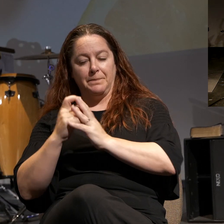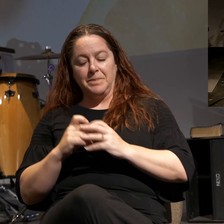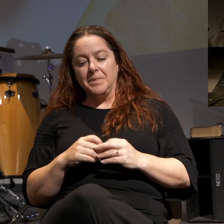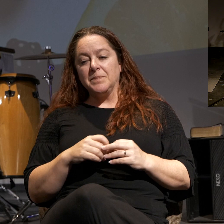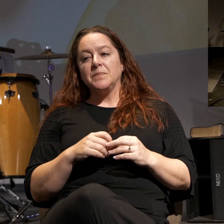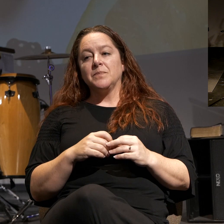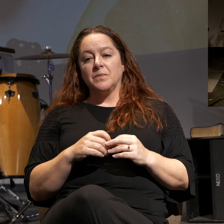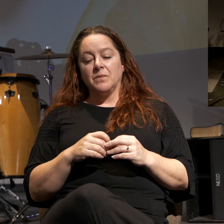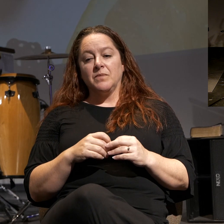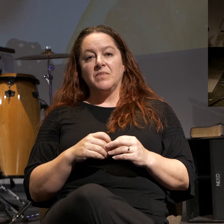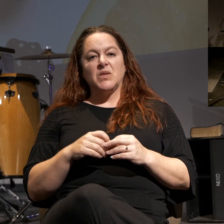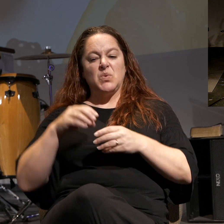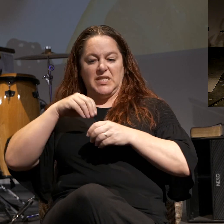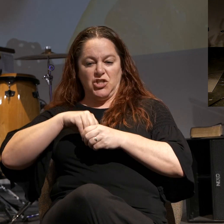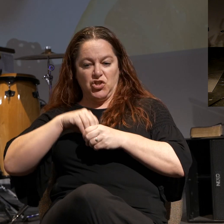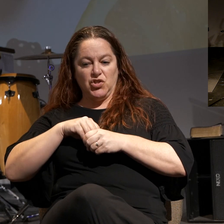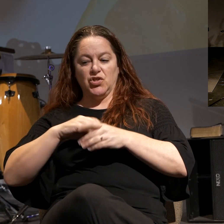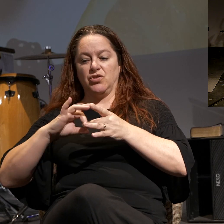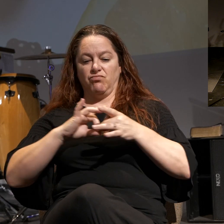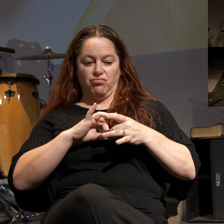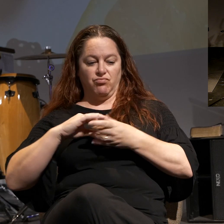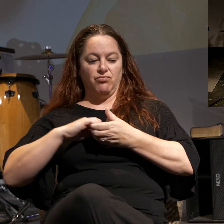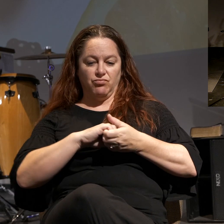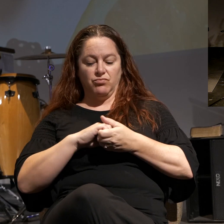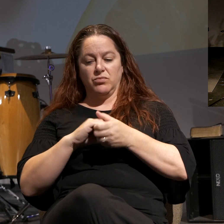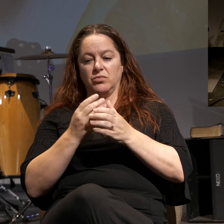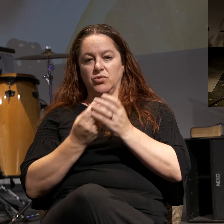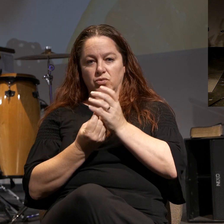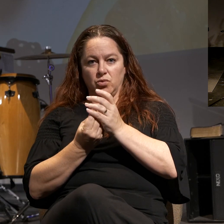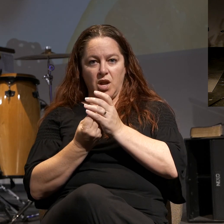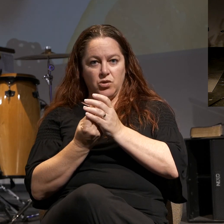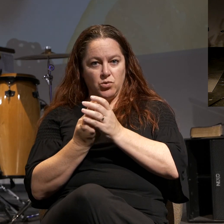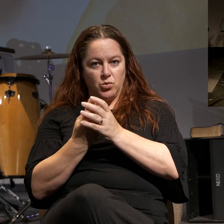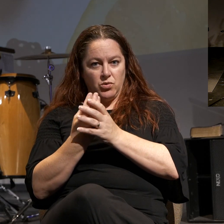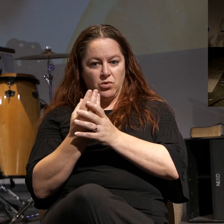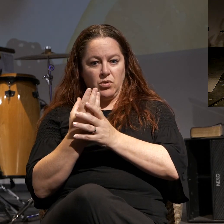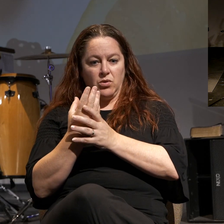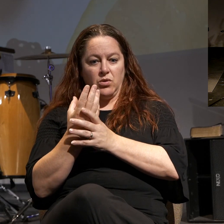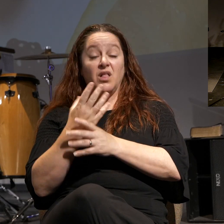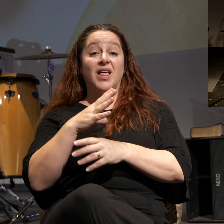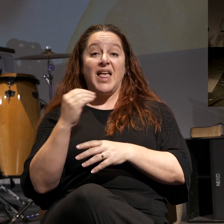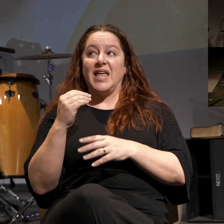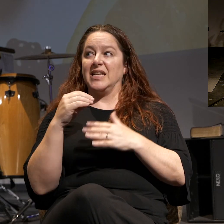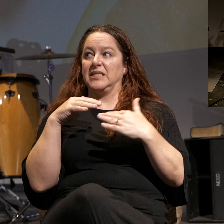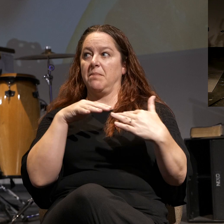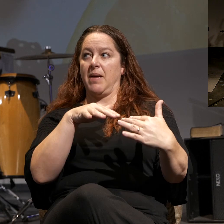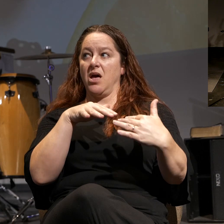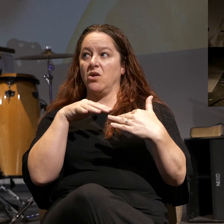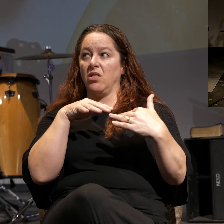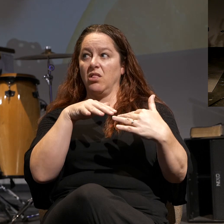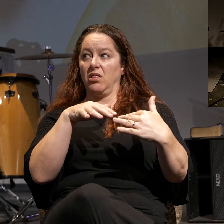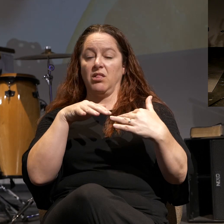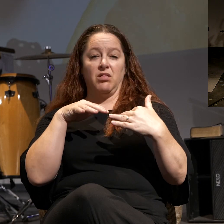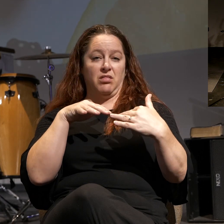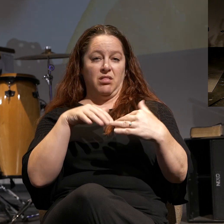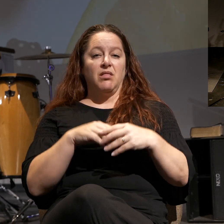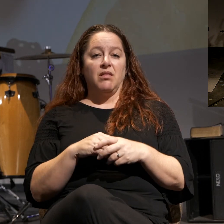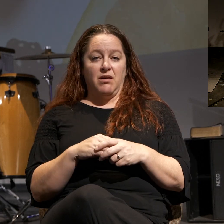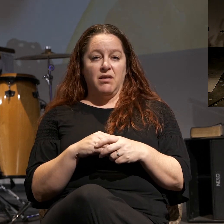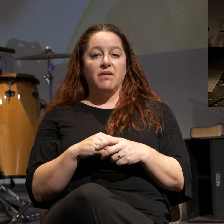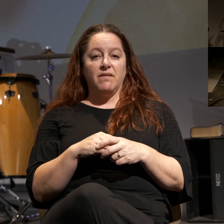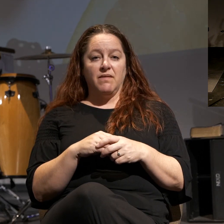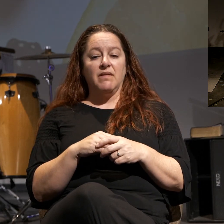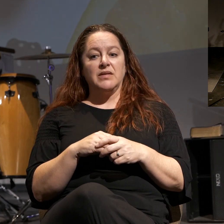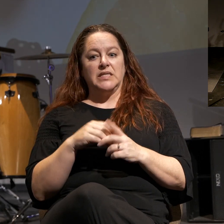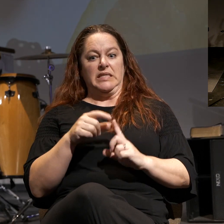So, it's internal. They grow together. It's gradual. And it's a battle. It's a battle. And